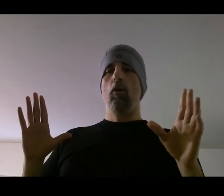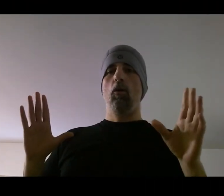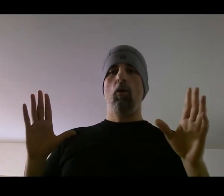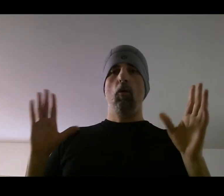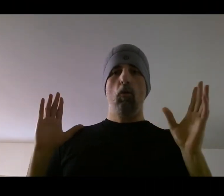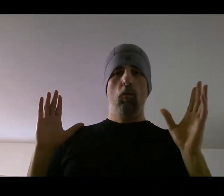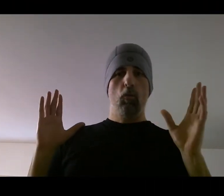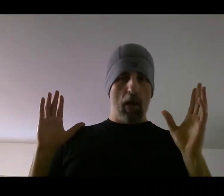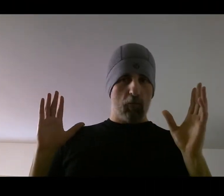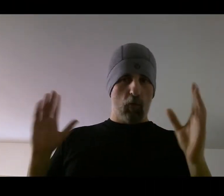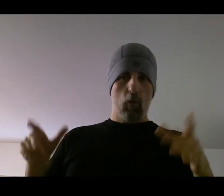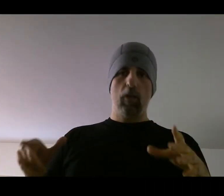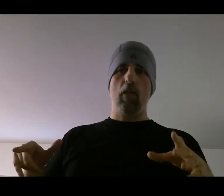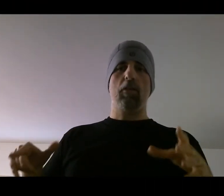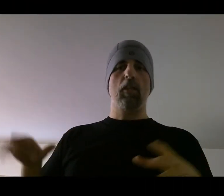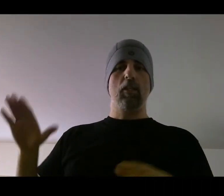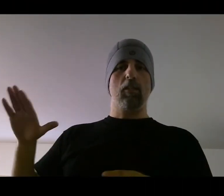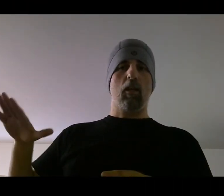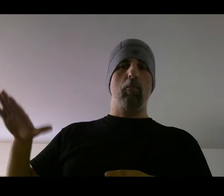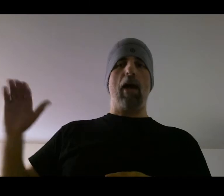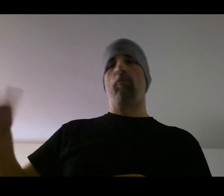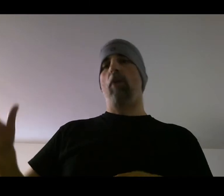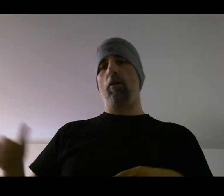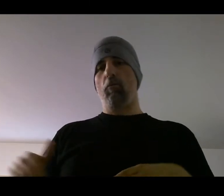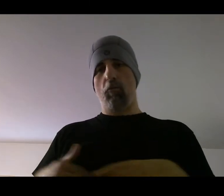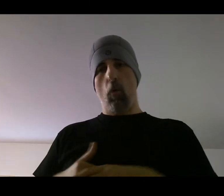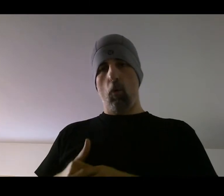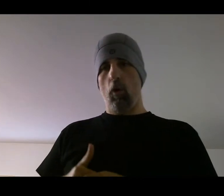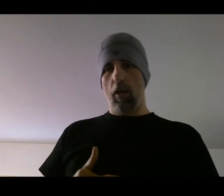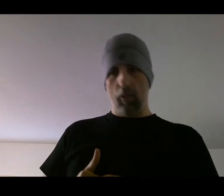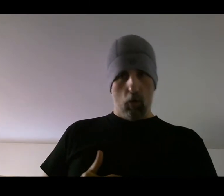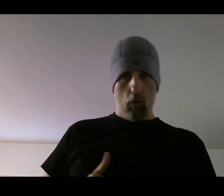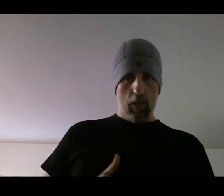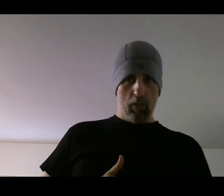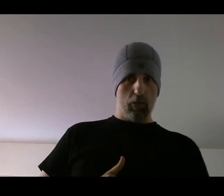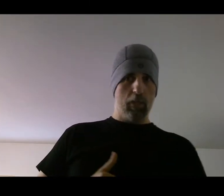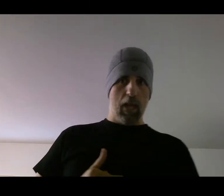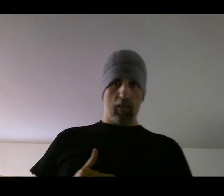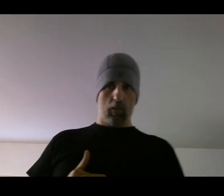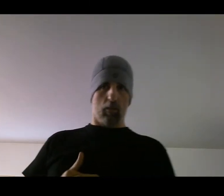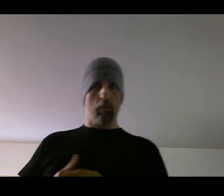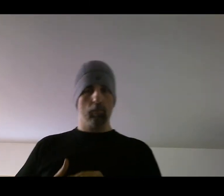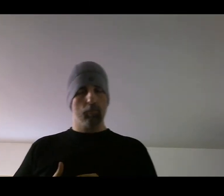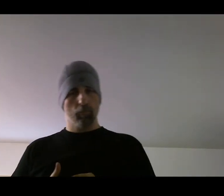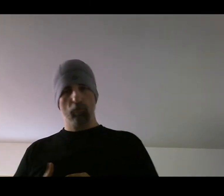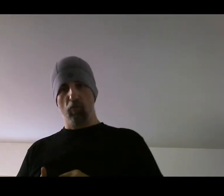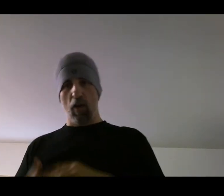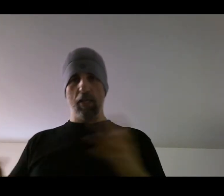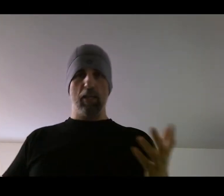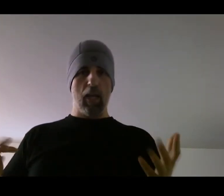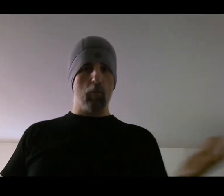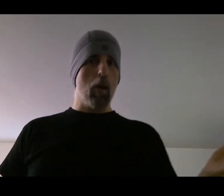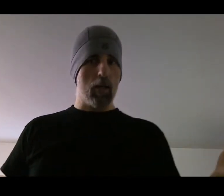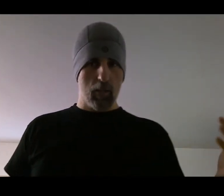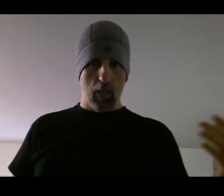Now round four, another thing that needs to come back from round four and go into the next fight. I game or boxing game